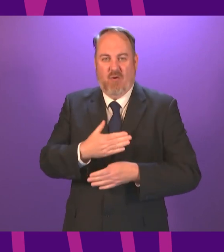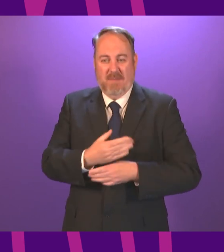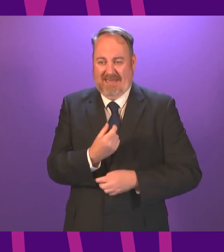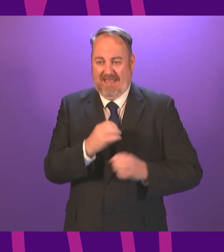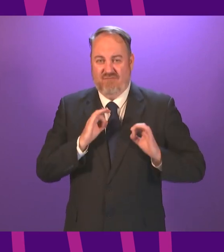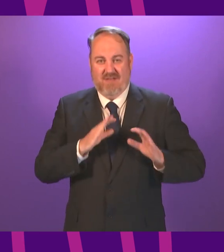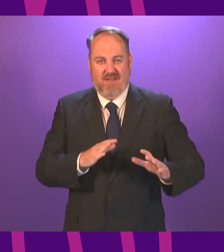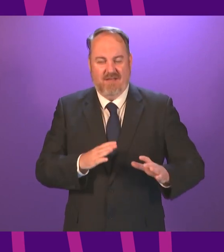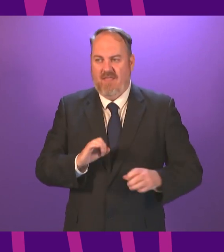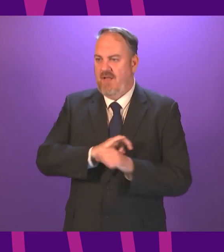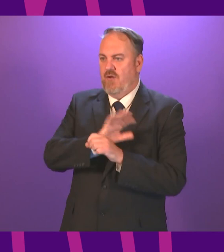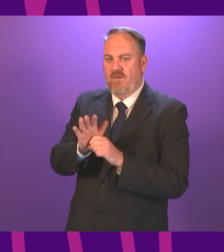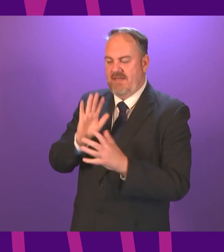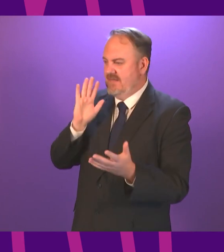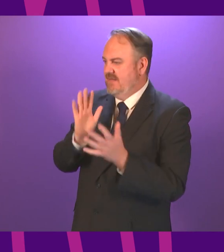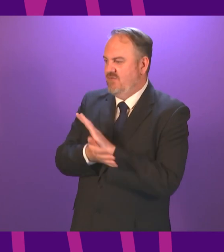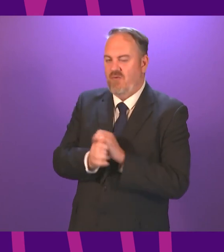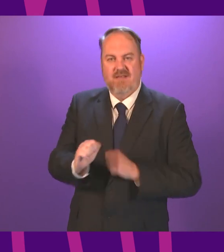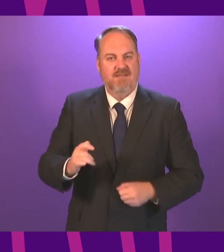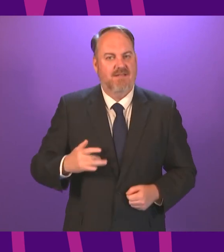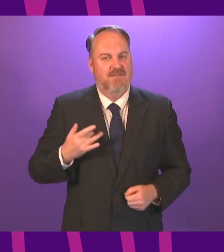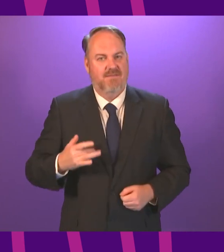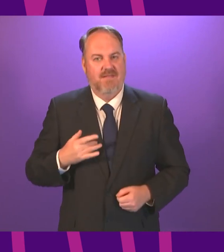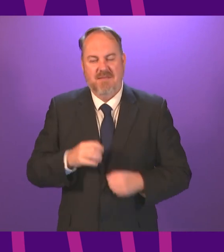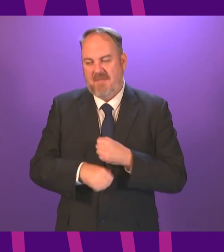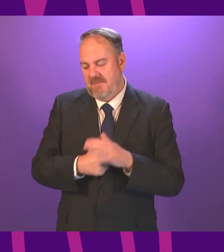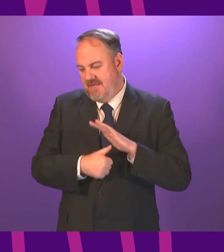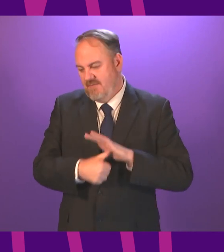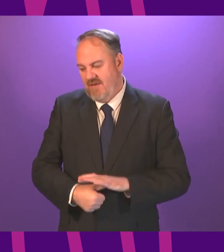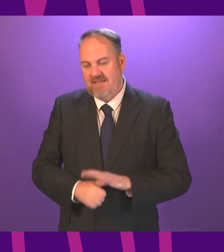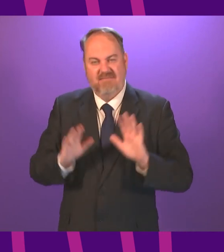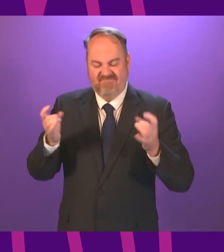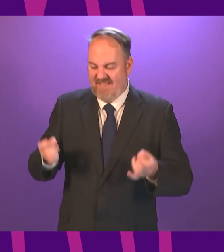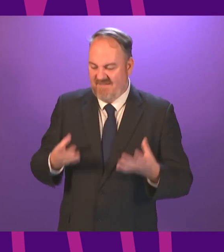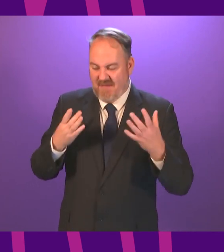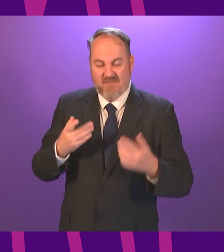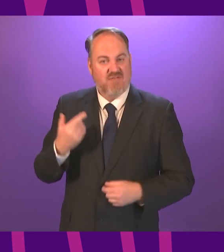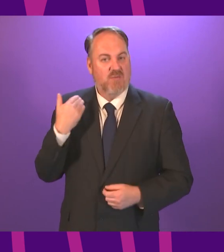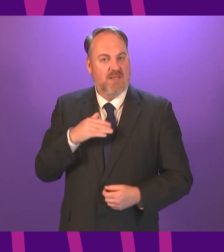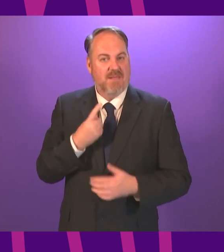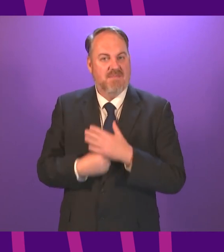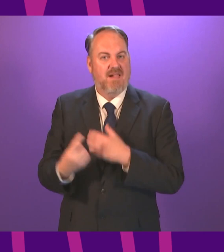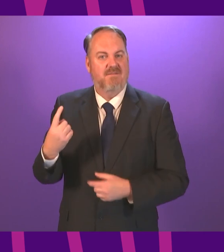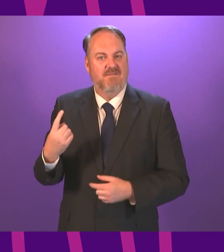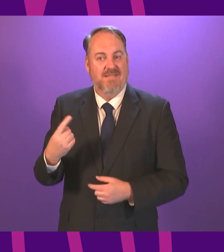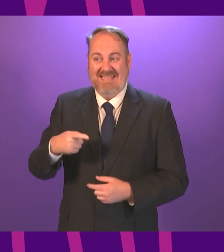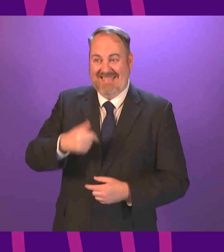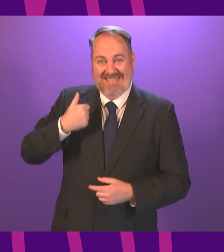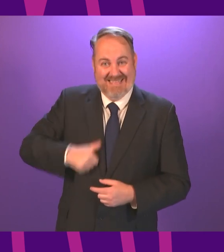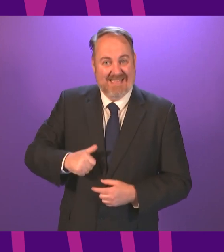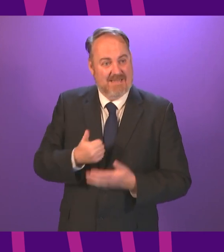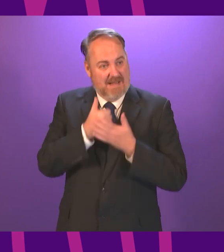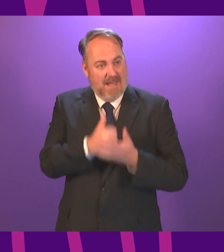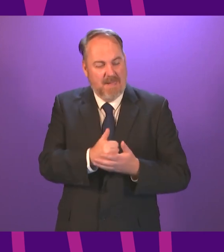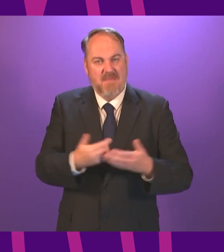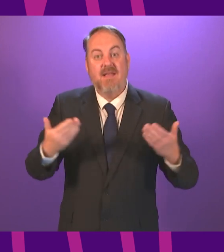came along and stole everything he became depressed he tried to commit suicide he needs our